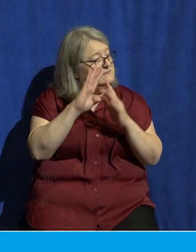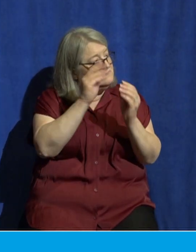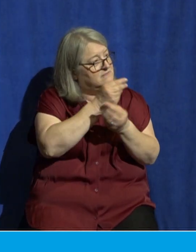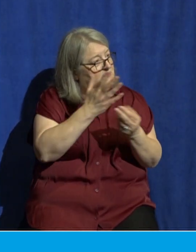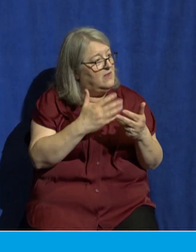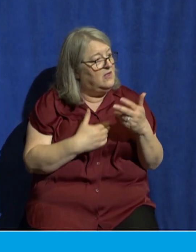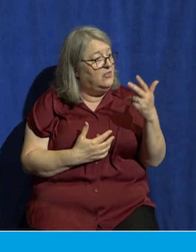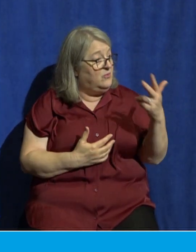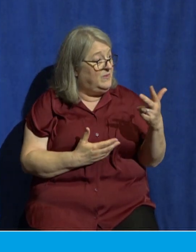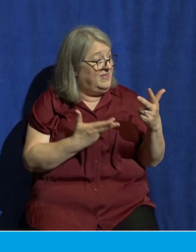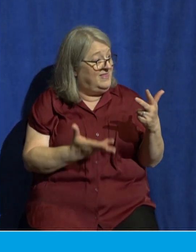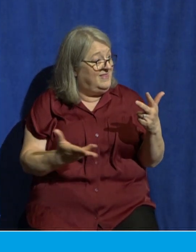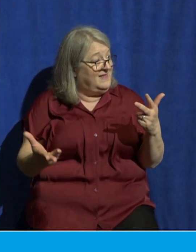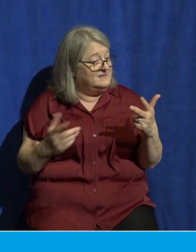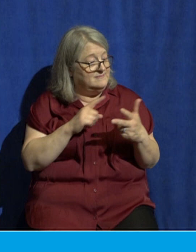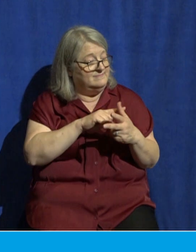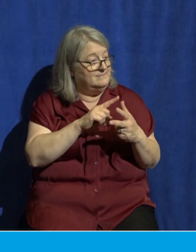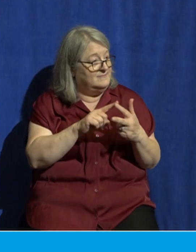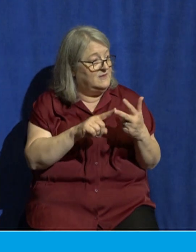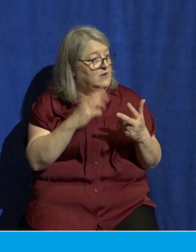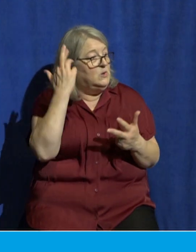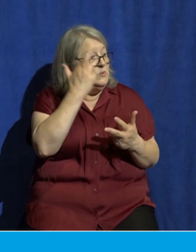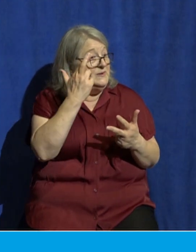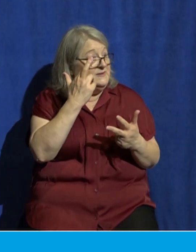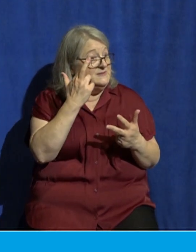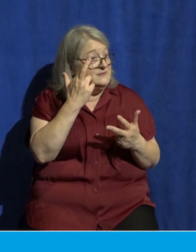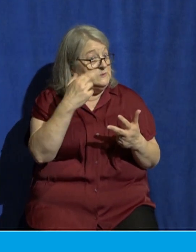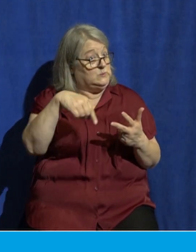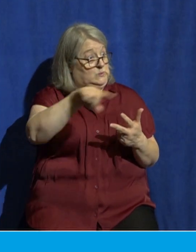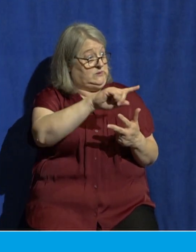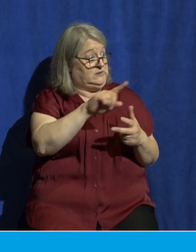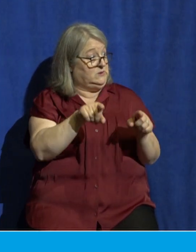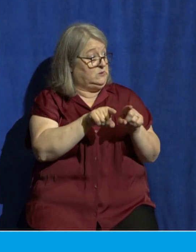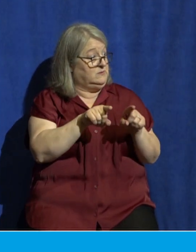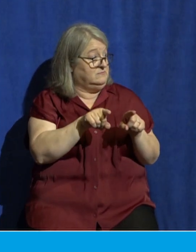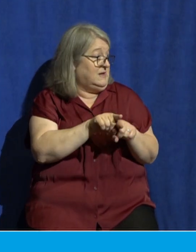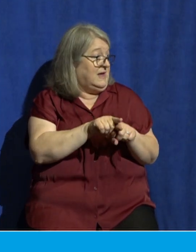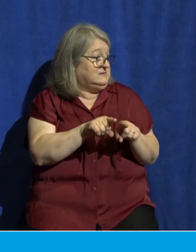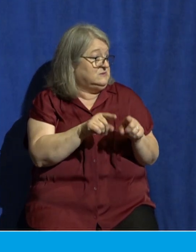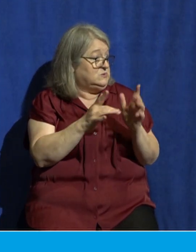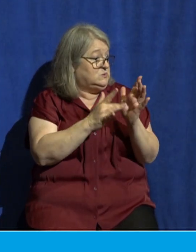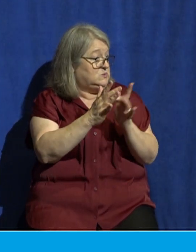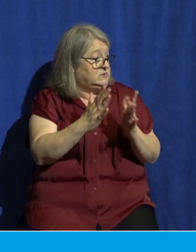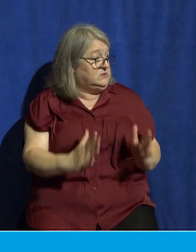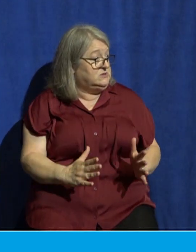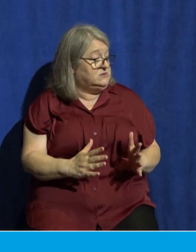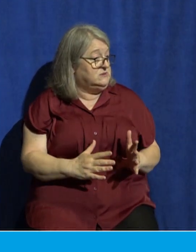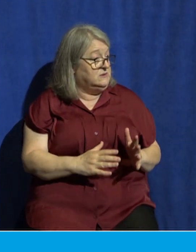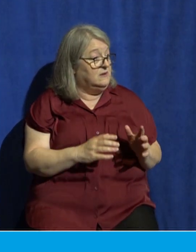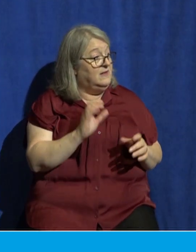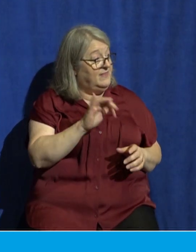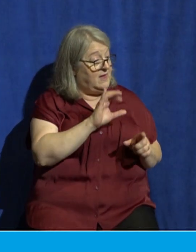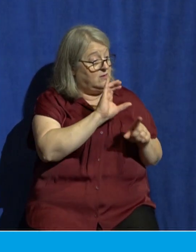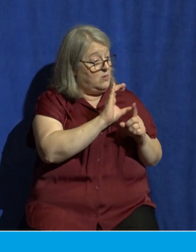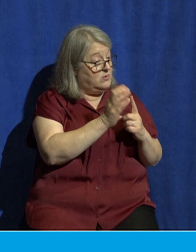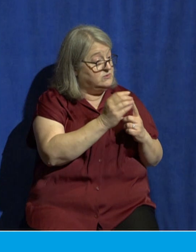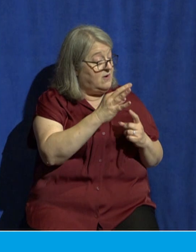three reasons why we as Christians should resist the culture of fear that we see around us